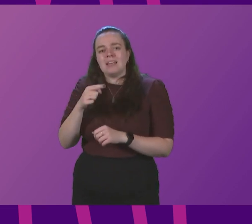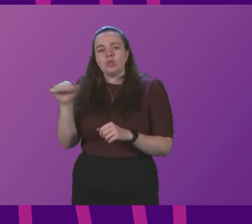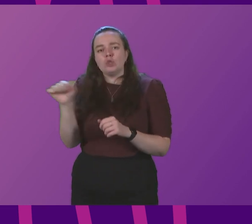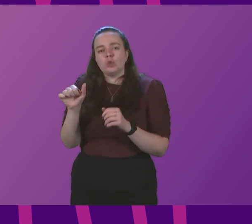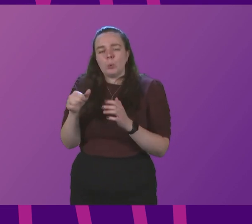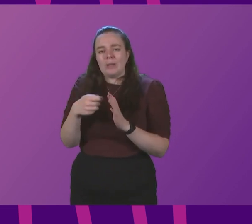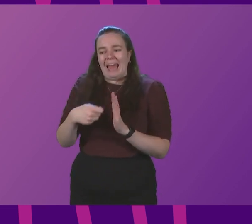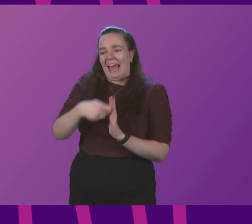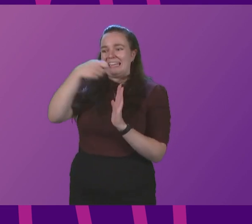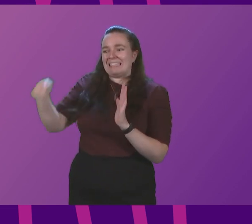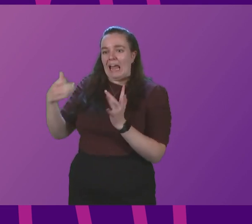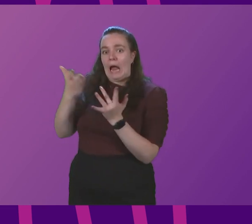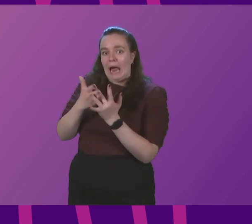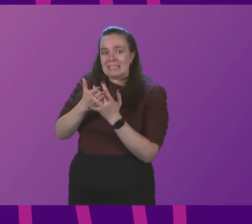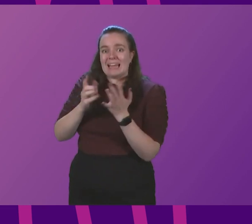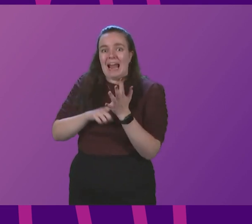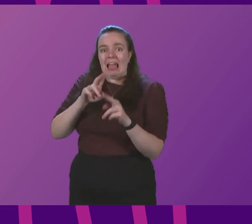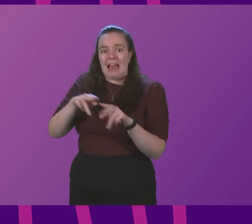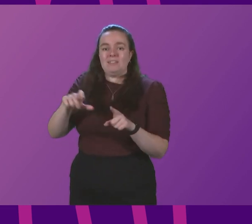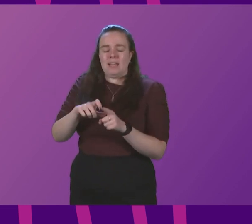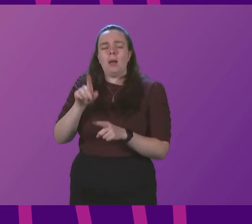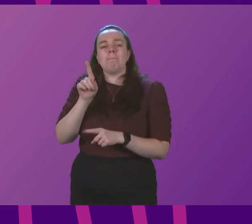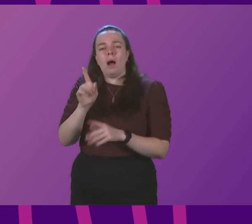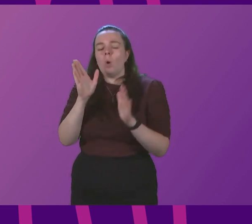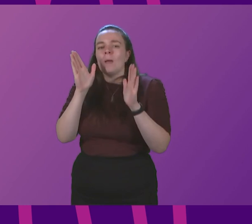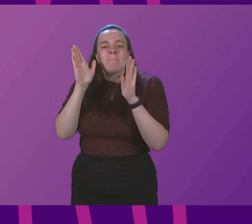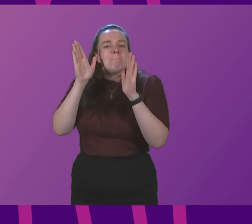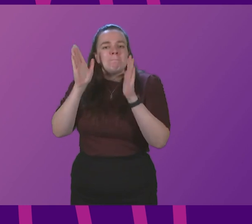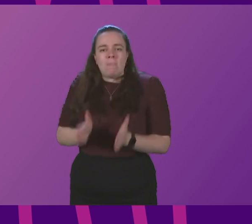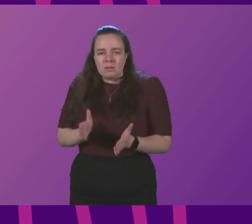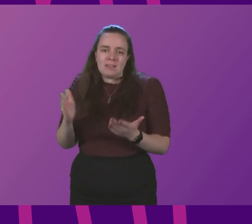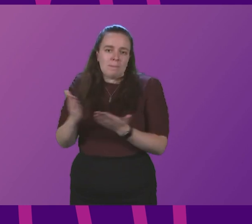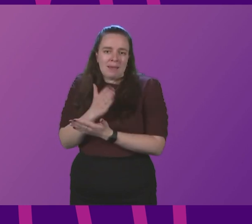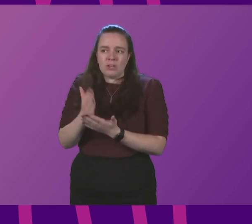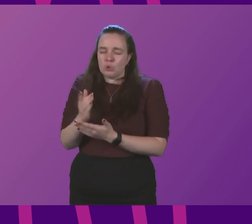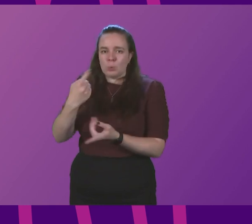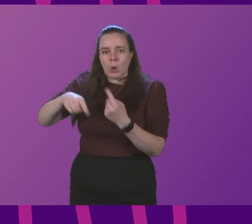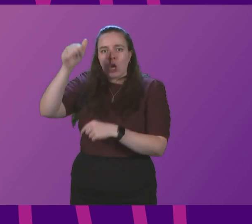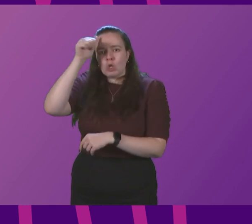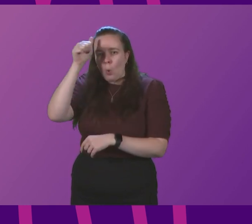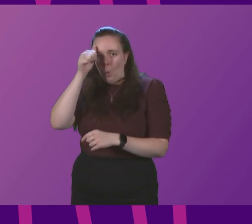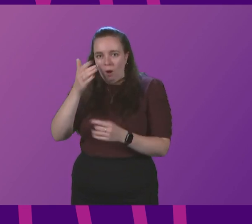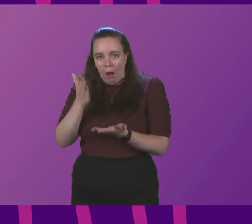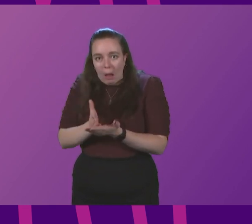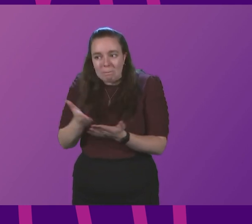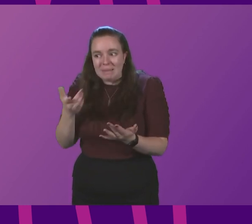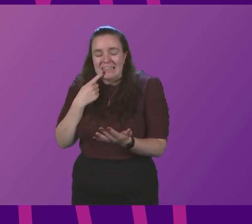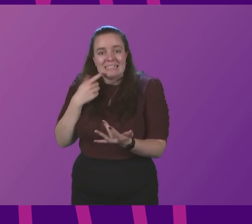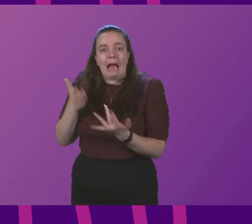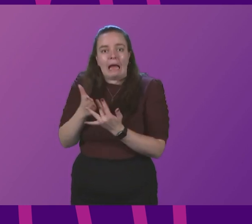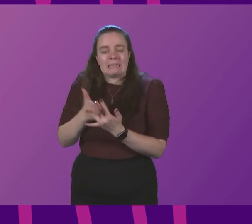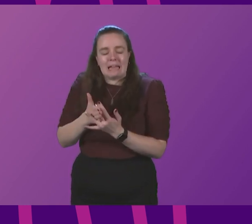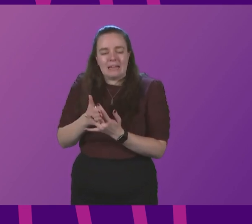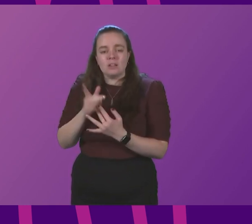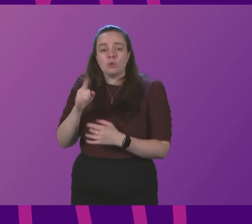access to LFDs, please let us not inadvertently send a message to the public that they not easily accessible, because they are. So